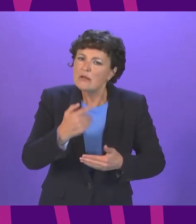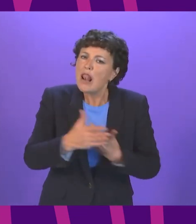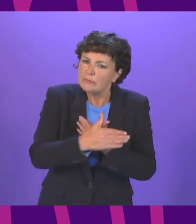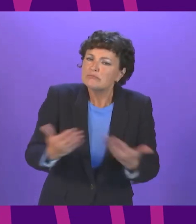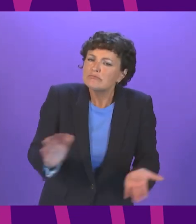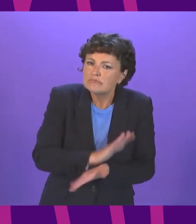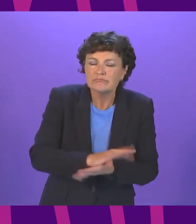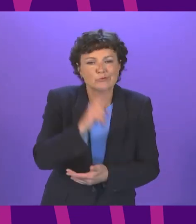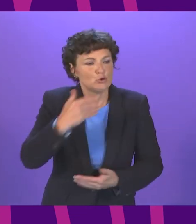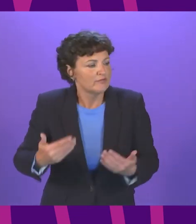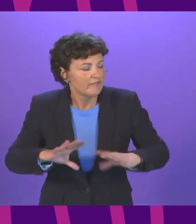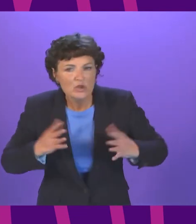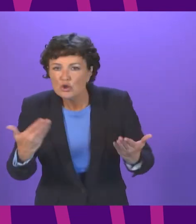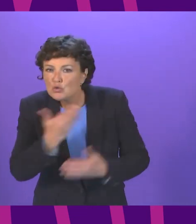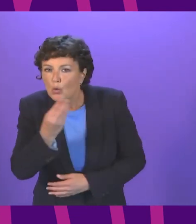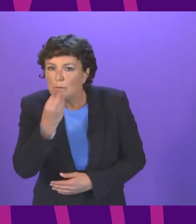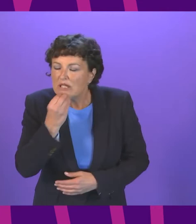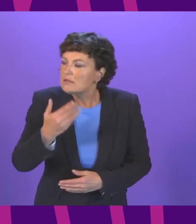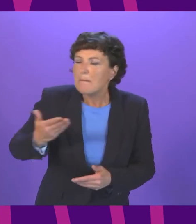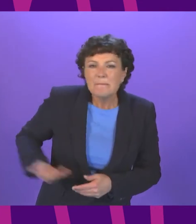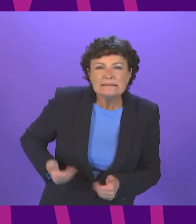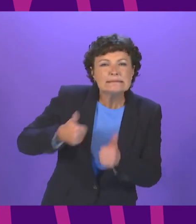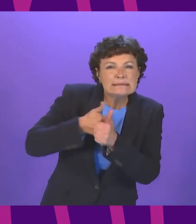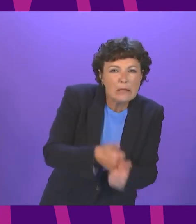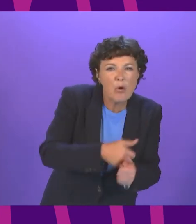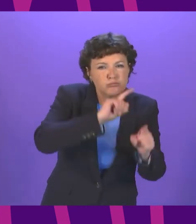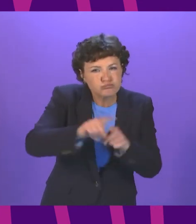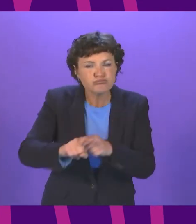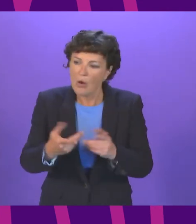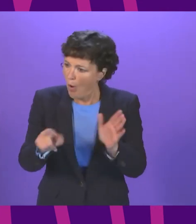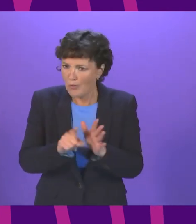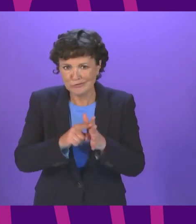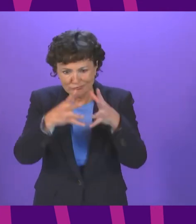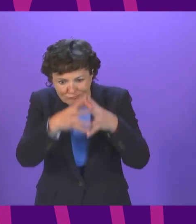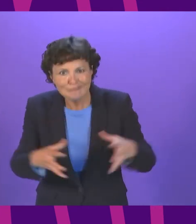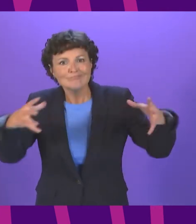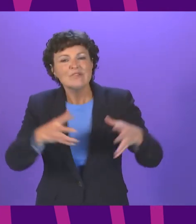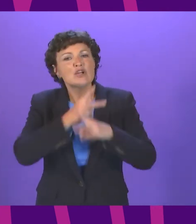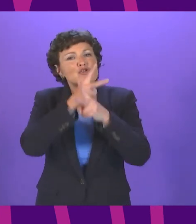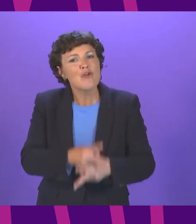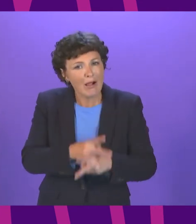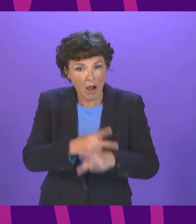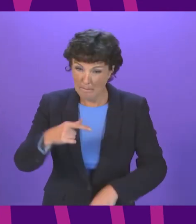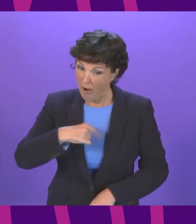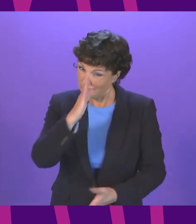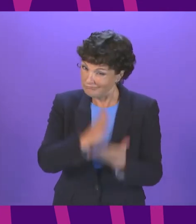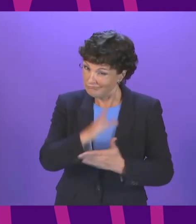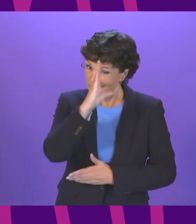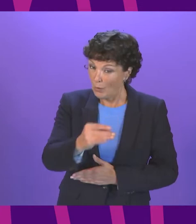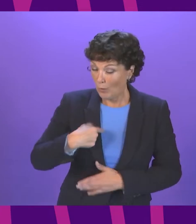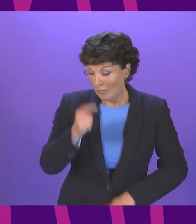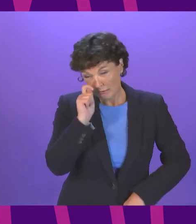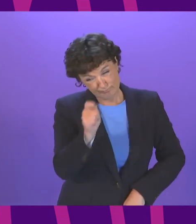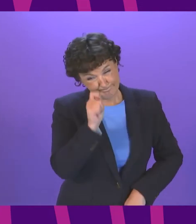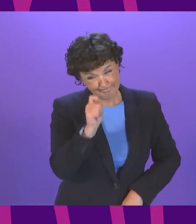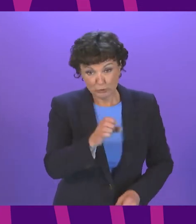the child payment on Covid business support we welcome also overdue expansion of funded childcare but we will be paying close attention to the capacity